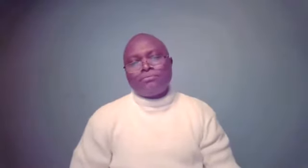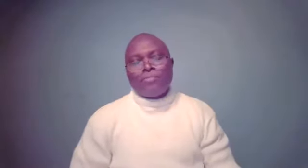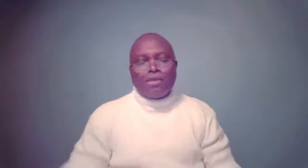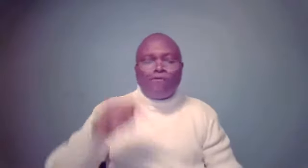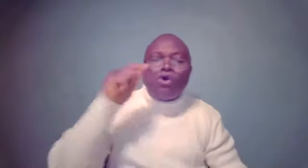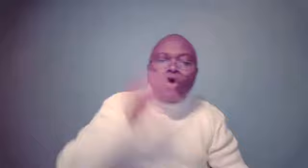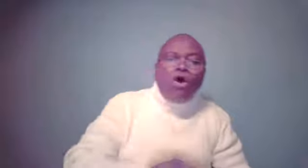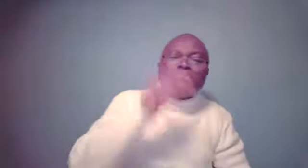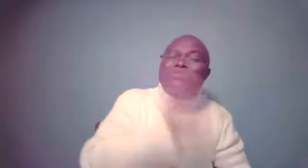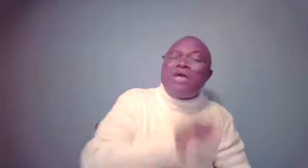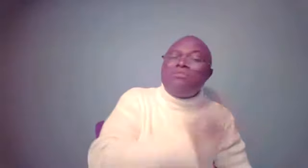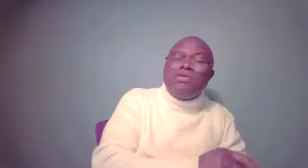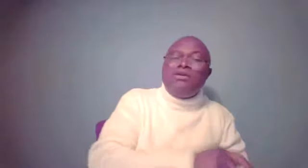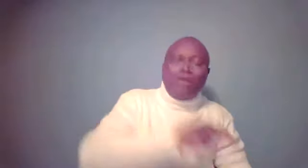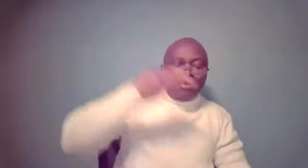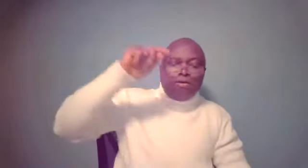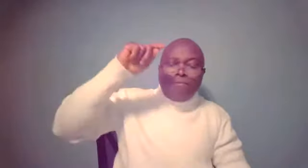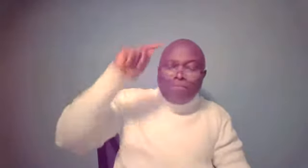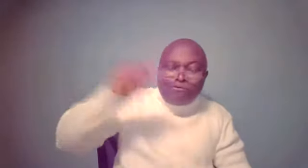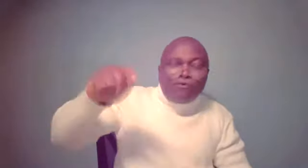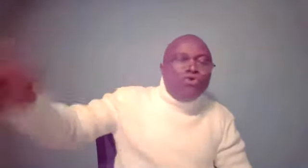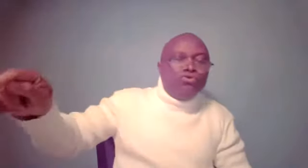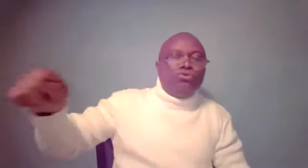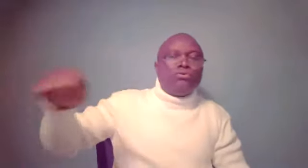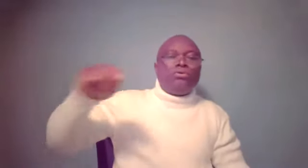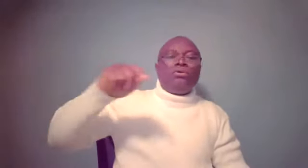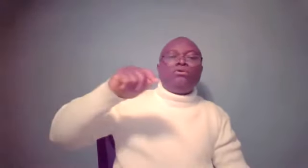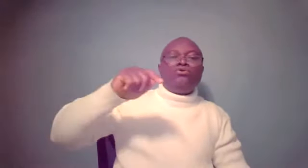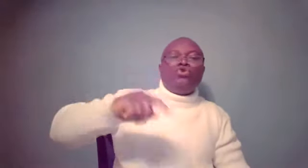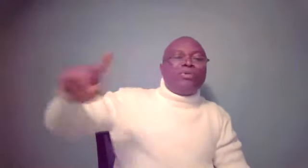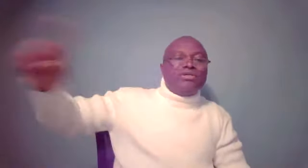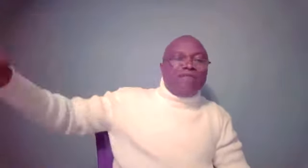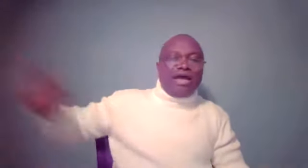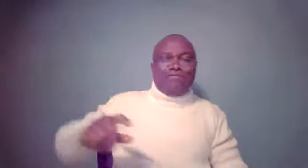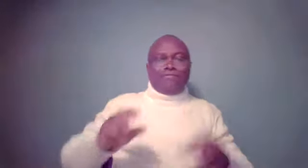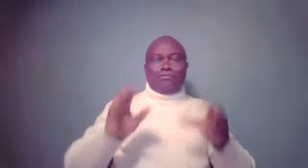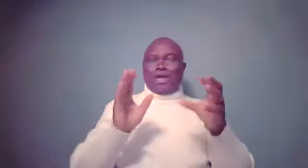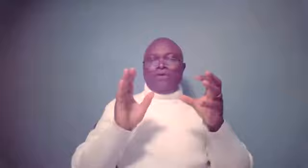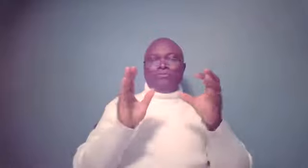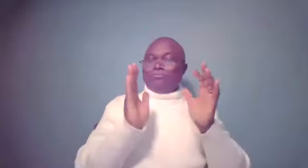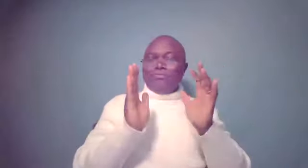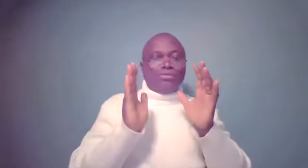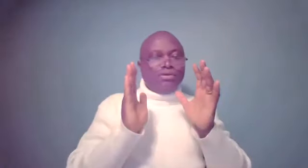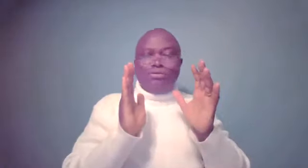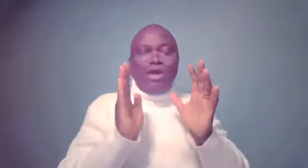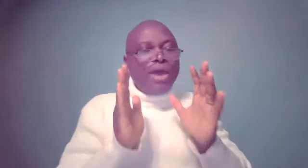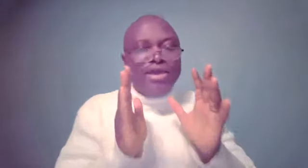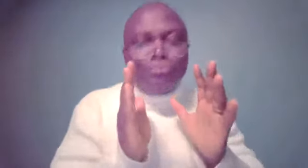For God sent me before you to preserve life. Now, they were, his